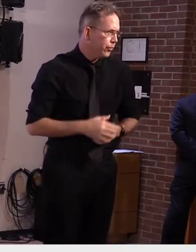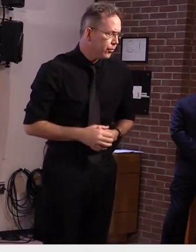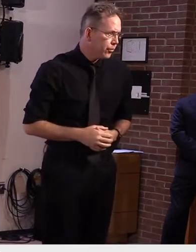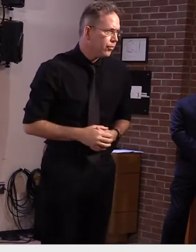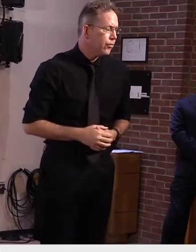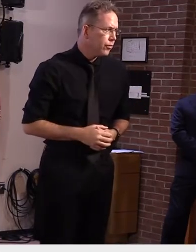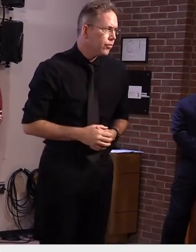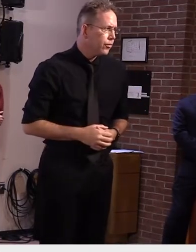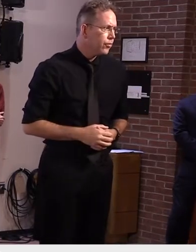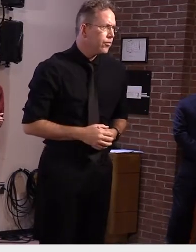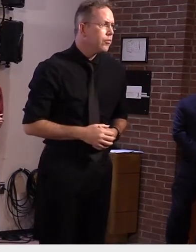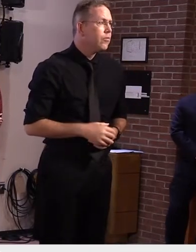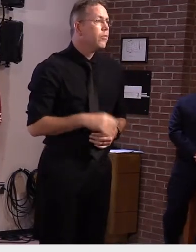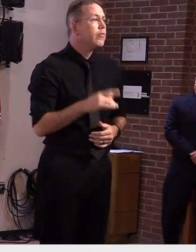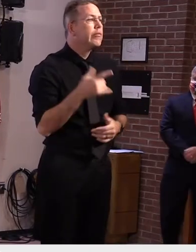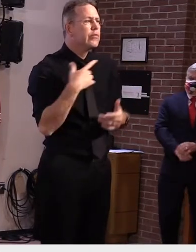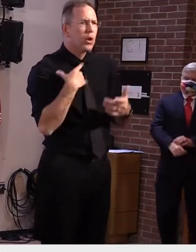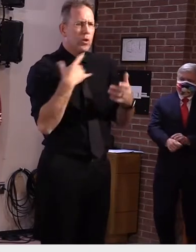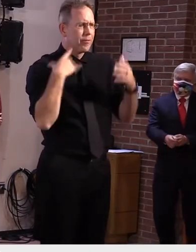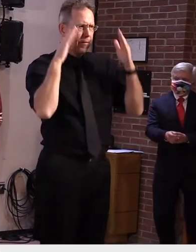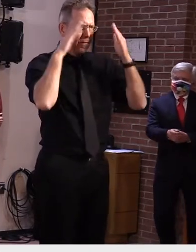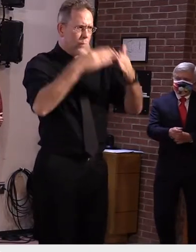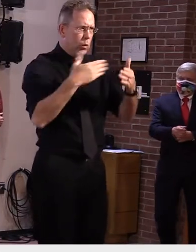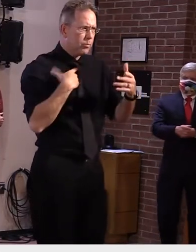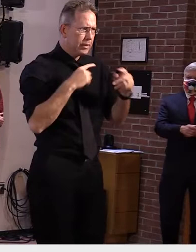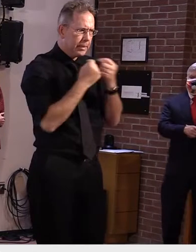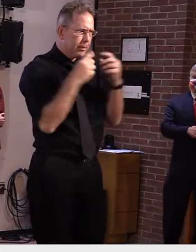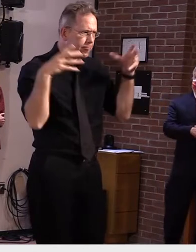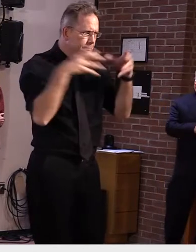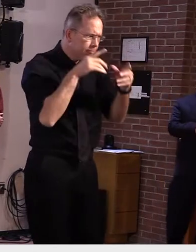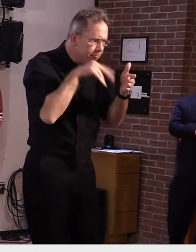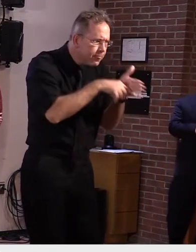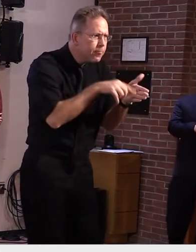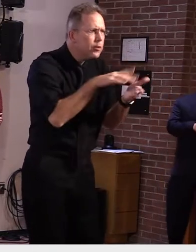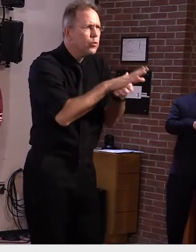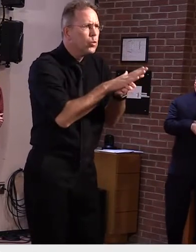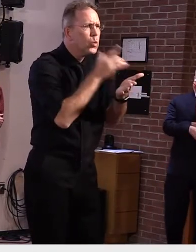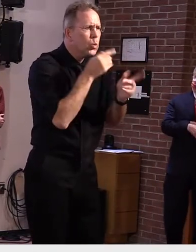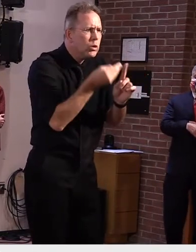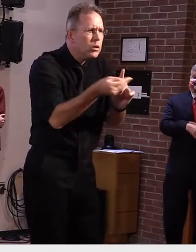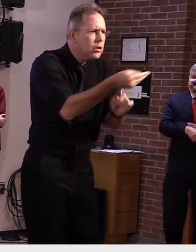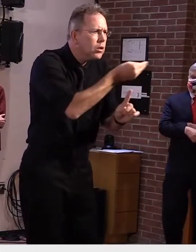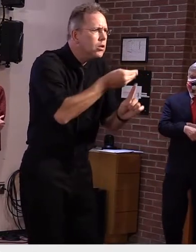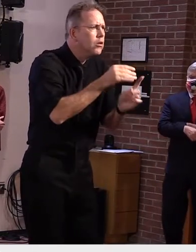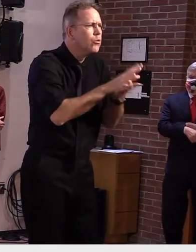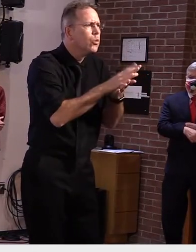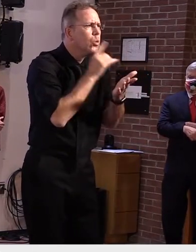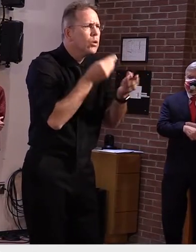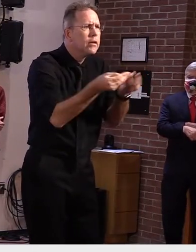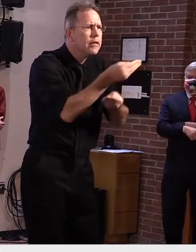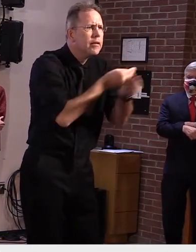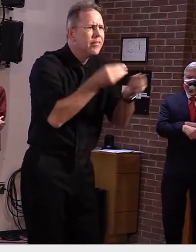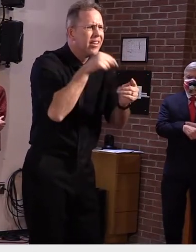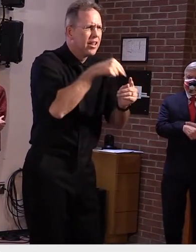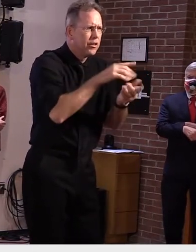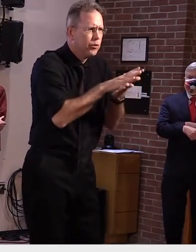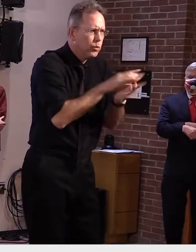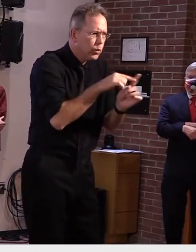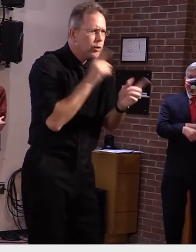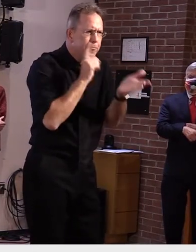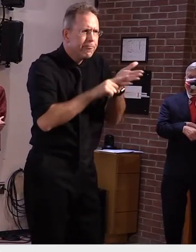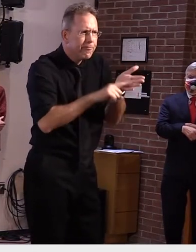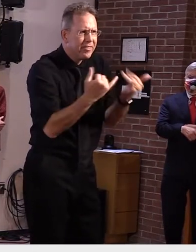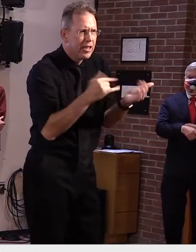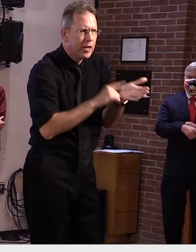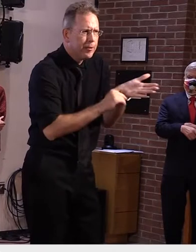working to identify close contacts and have been working closely with the school and district officials to investigate and in their